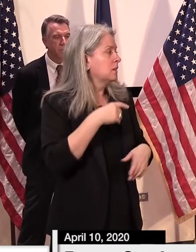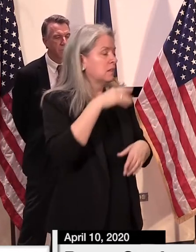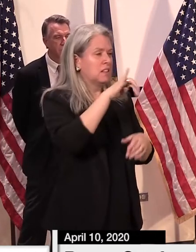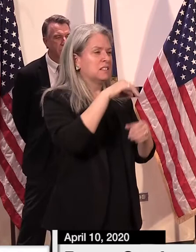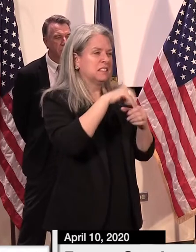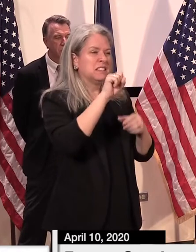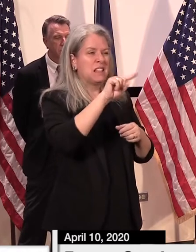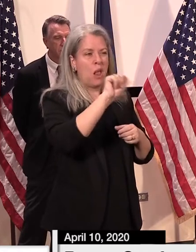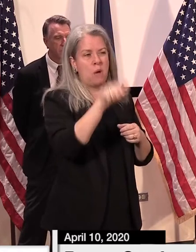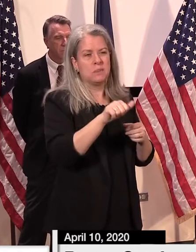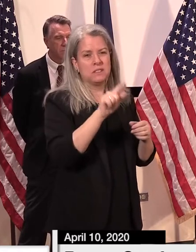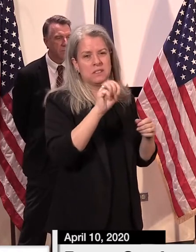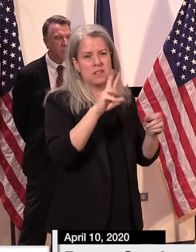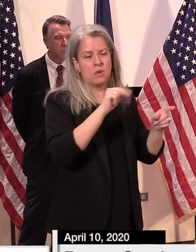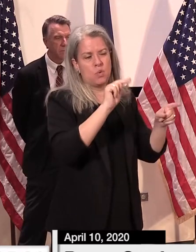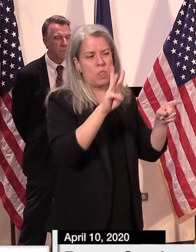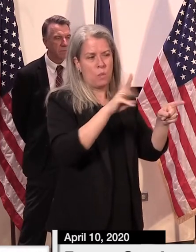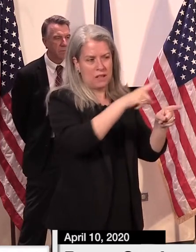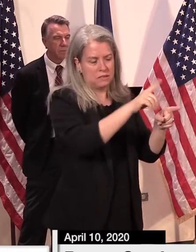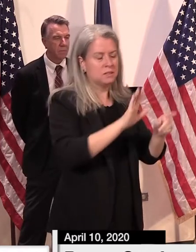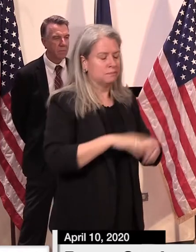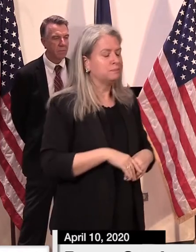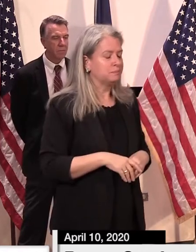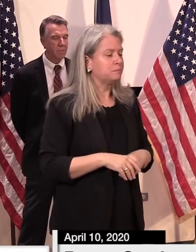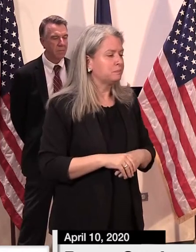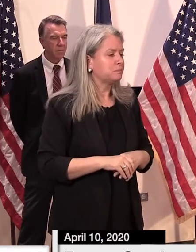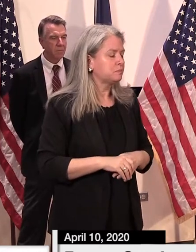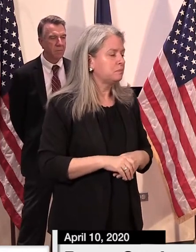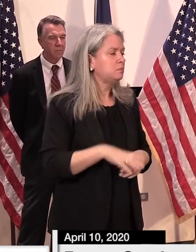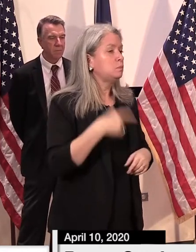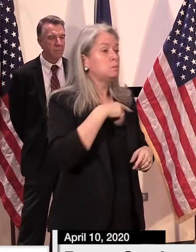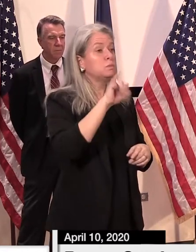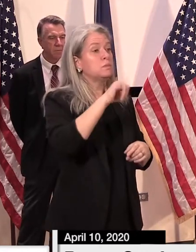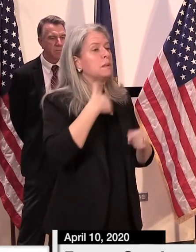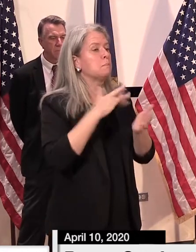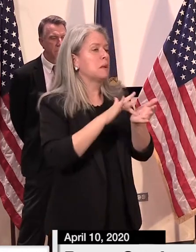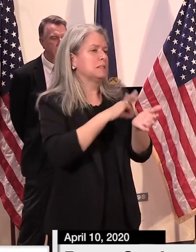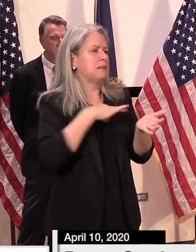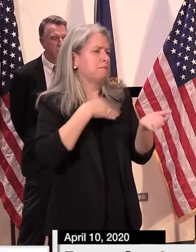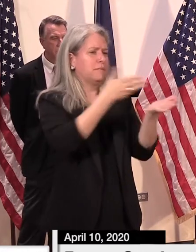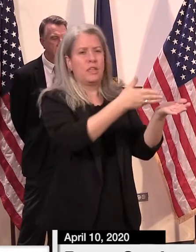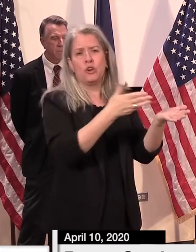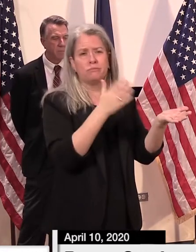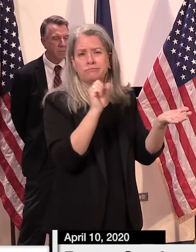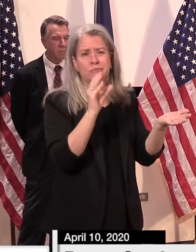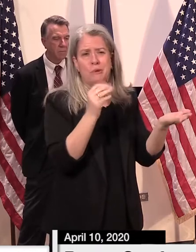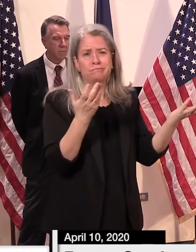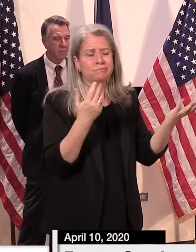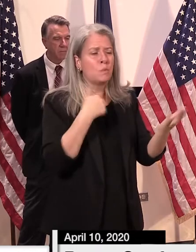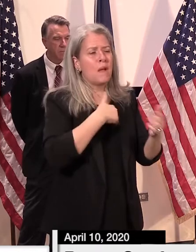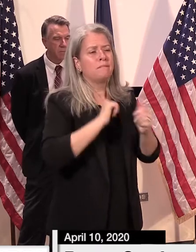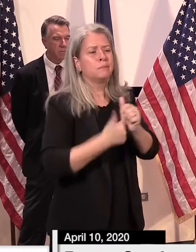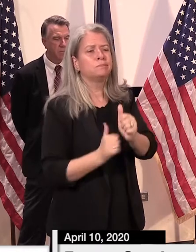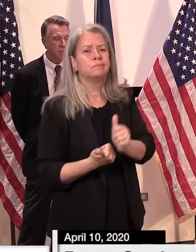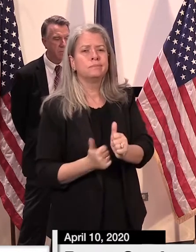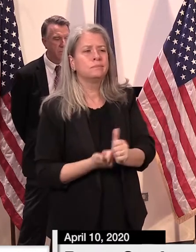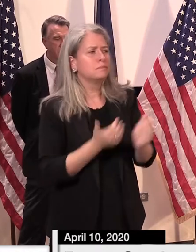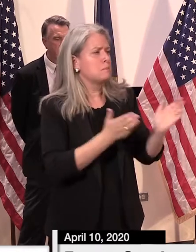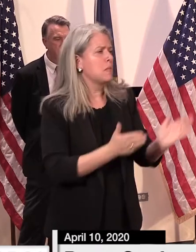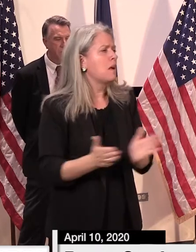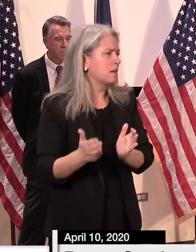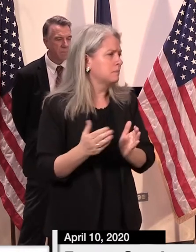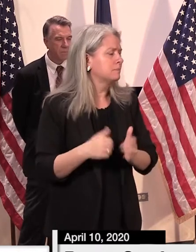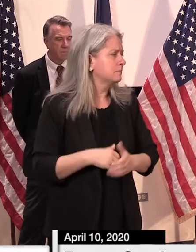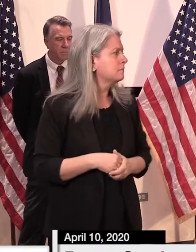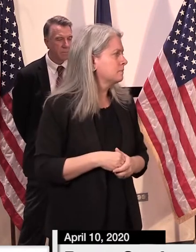St. Albans Town, we have medical staff there. So we have contingency plans based upon